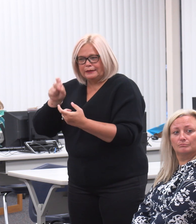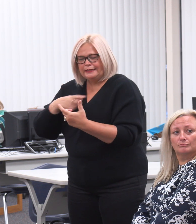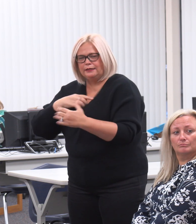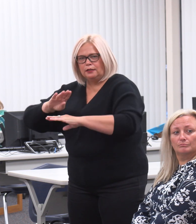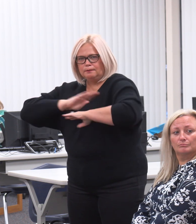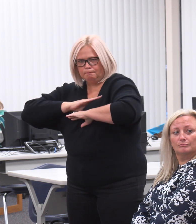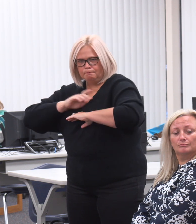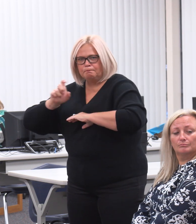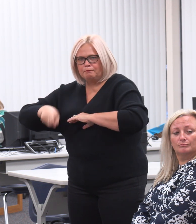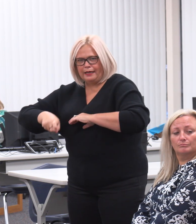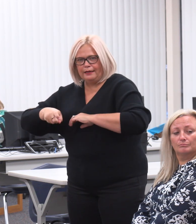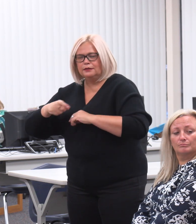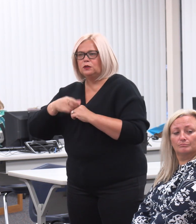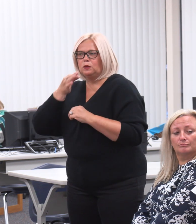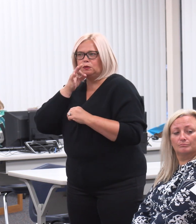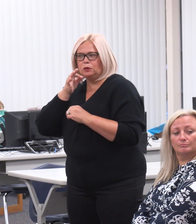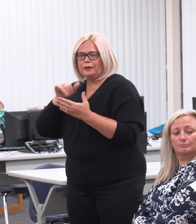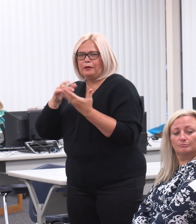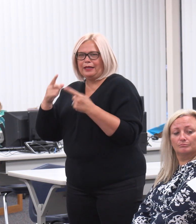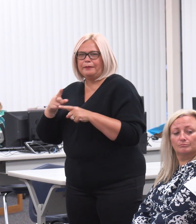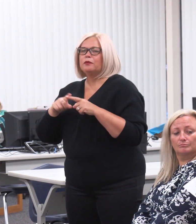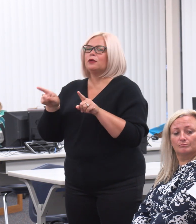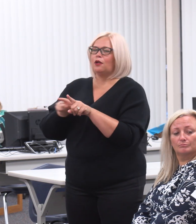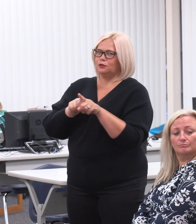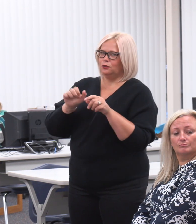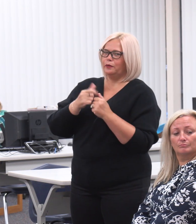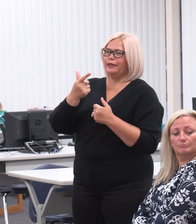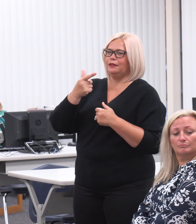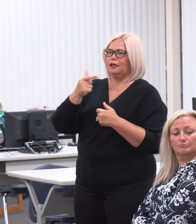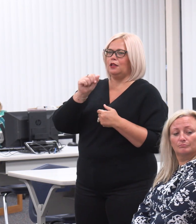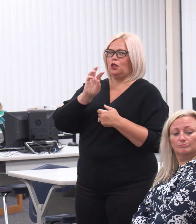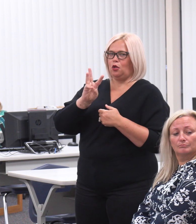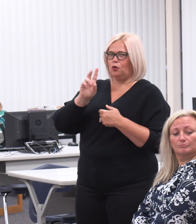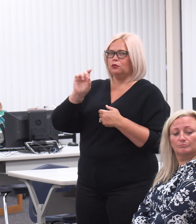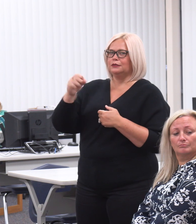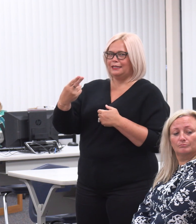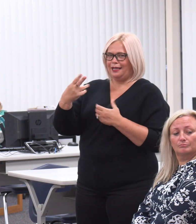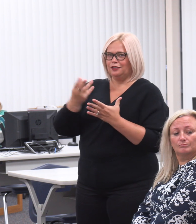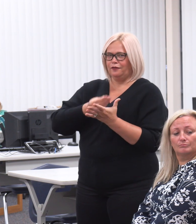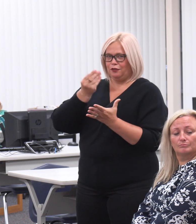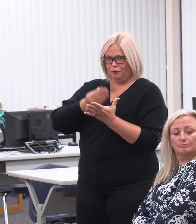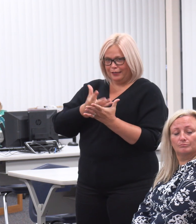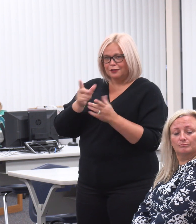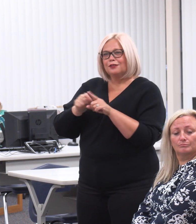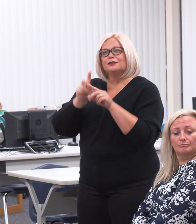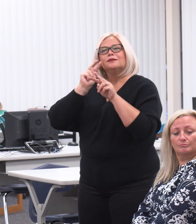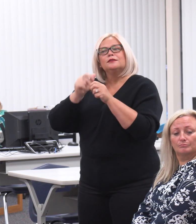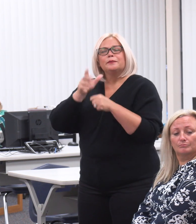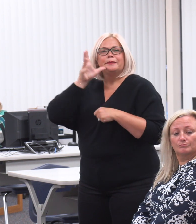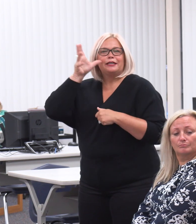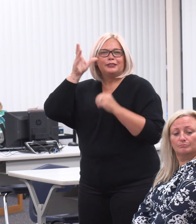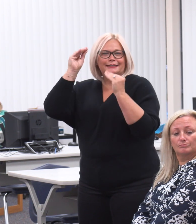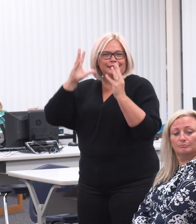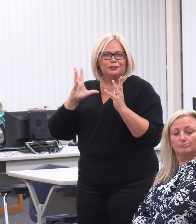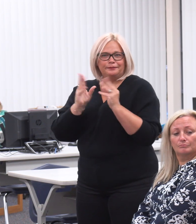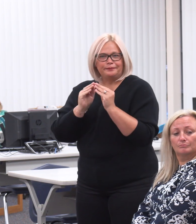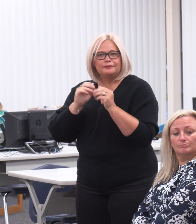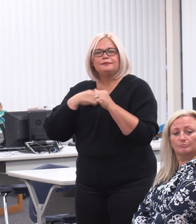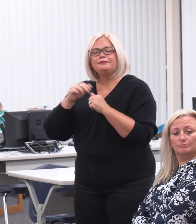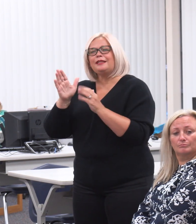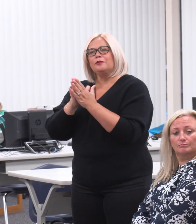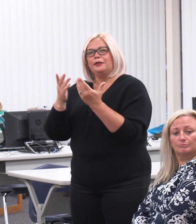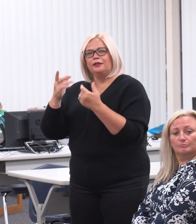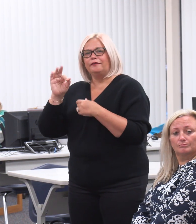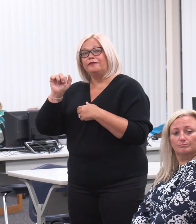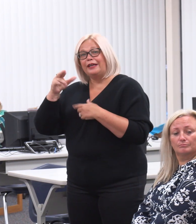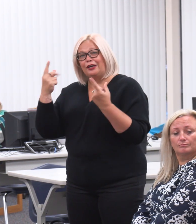coming up, we'll be doing the GLOWDASH fundraiser as well. We're also looking forward to parent-teacher conferences coming up and our book fair will be during that